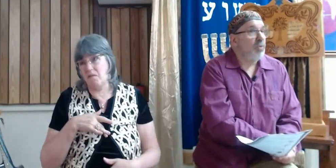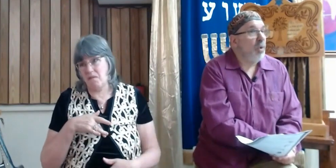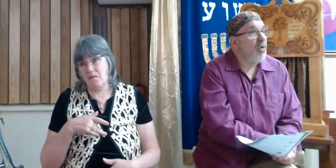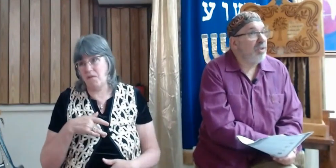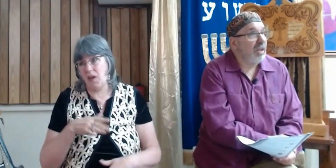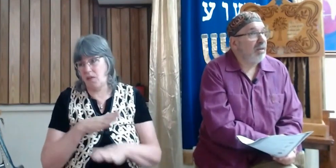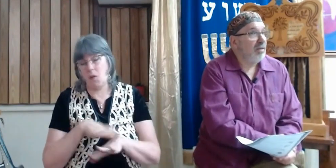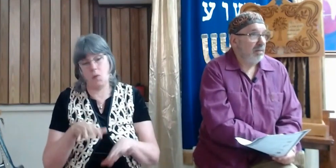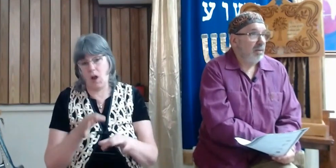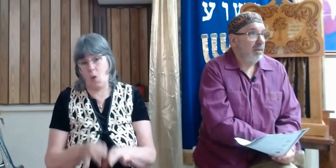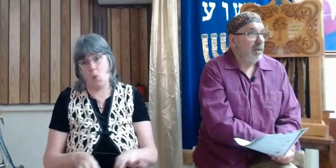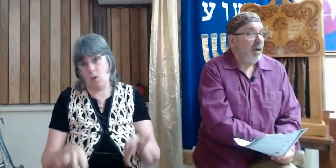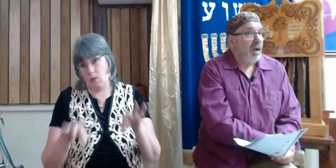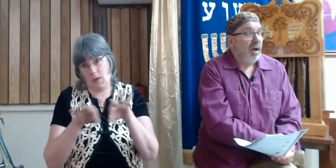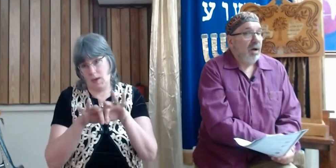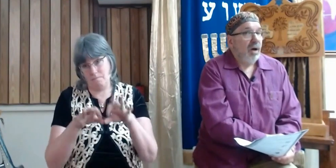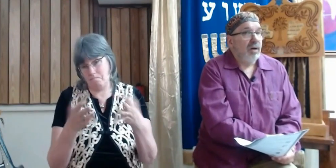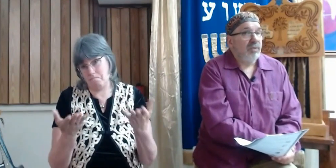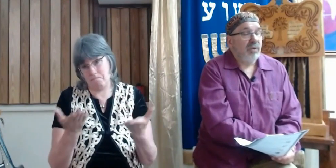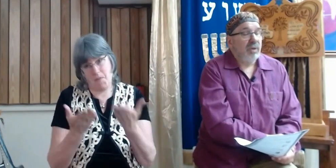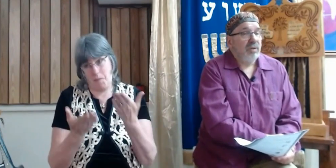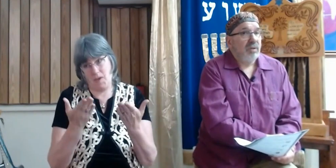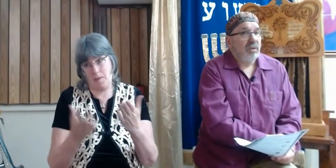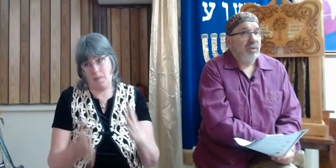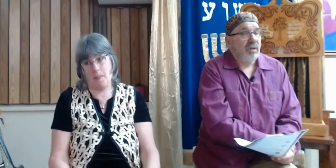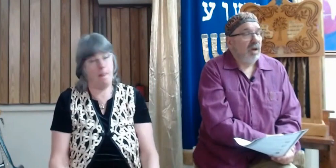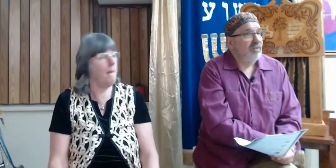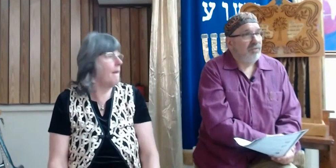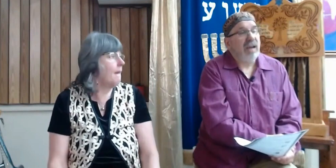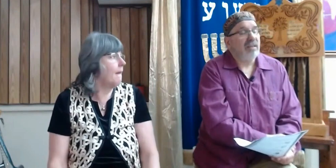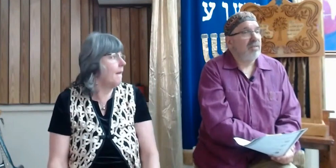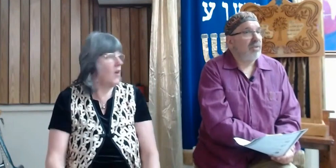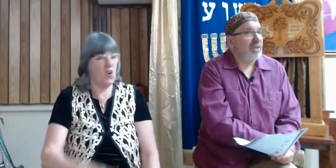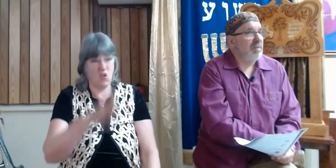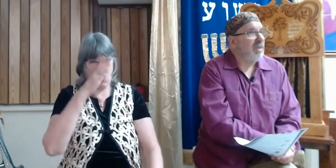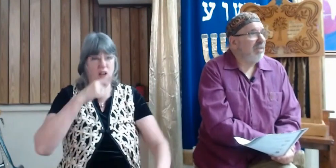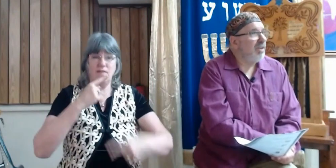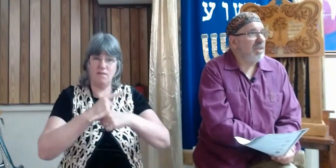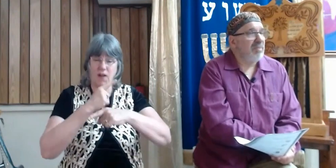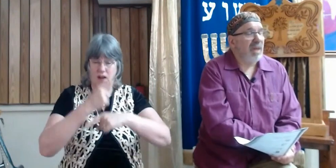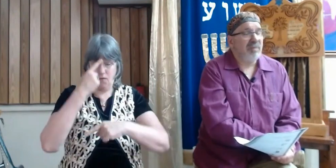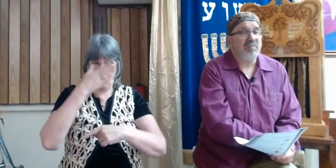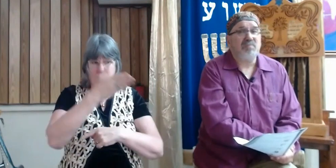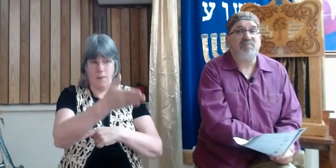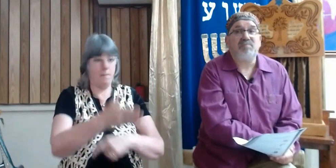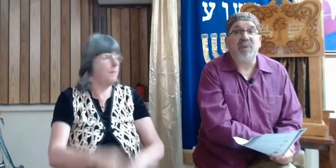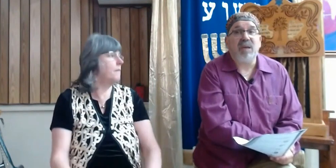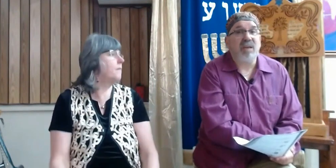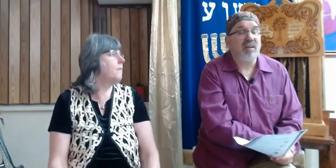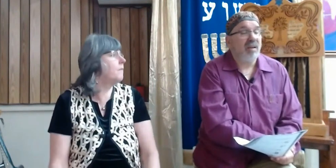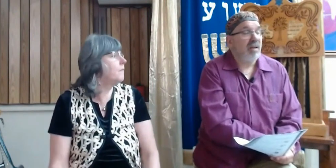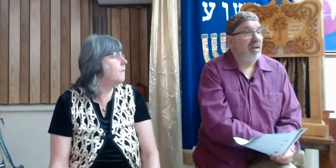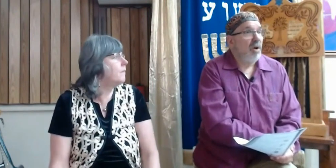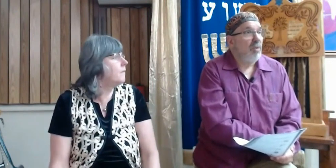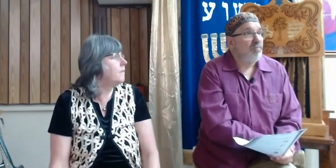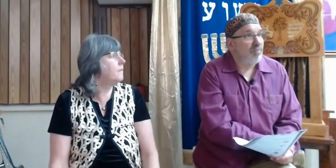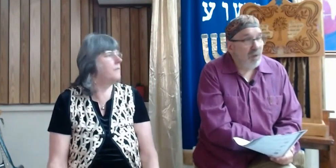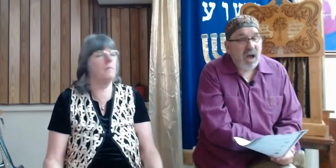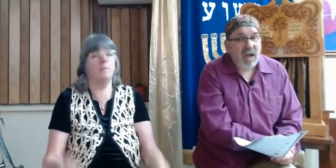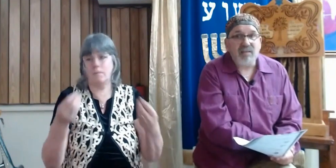They didn't feel worthy of God fighting for them, giving them that big